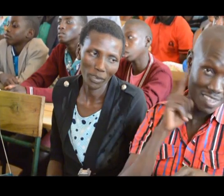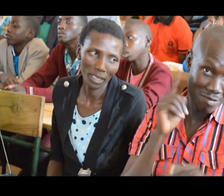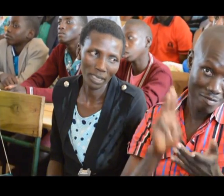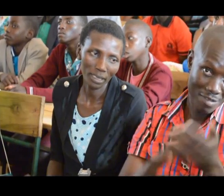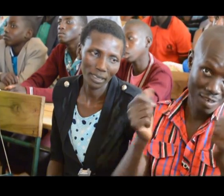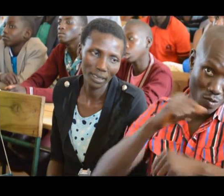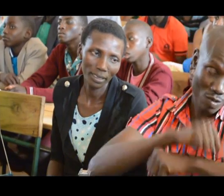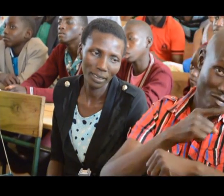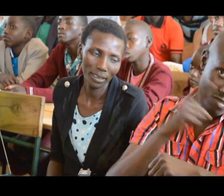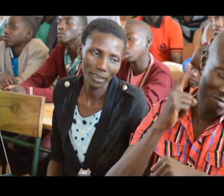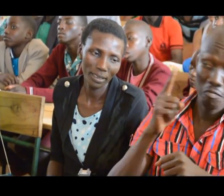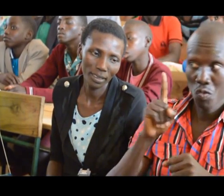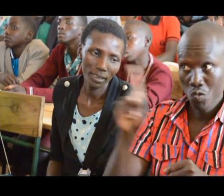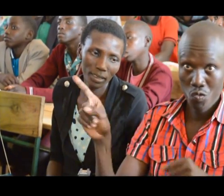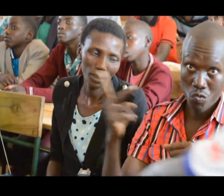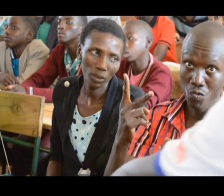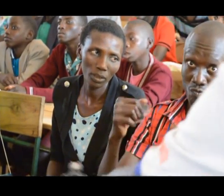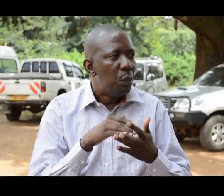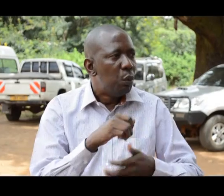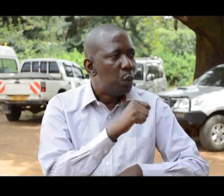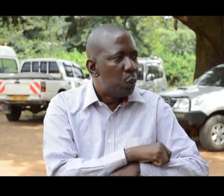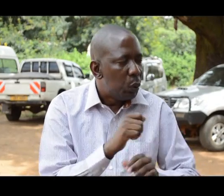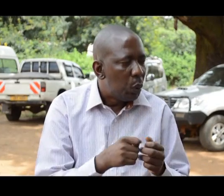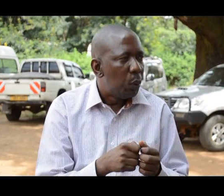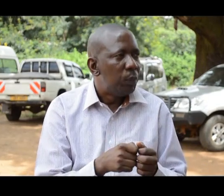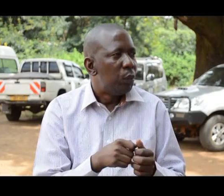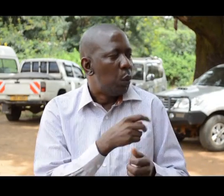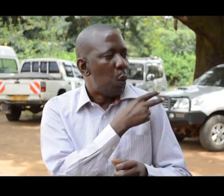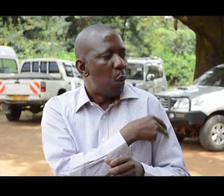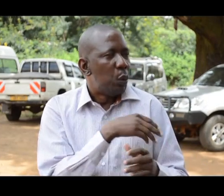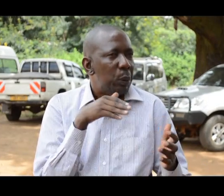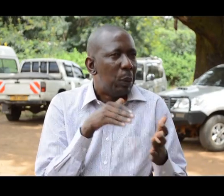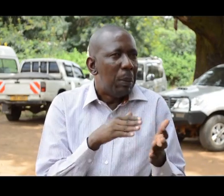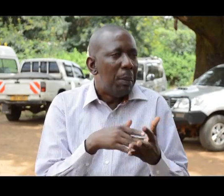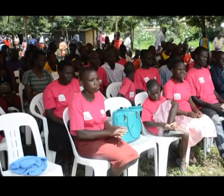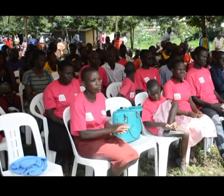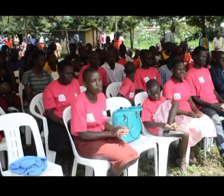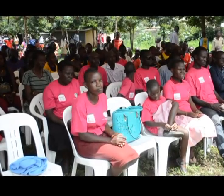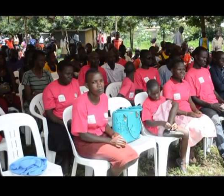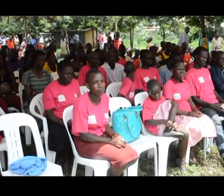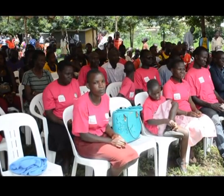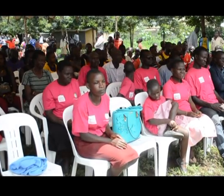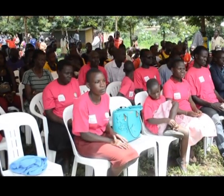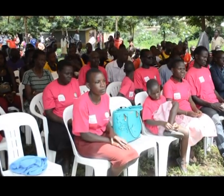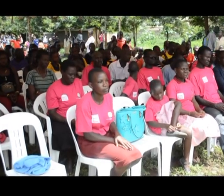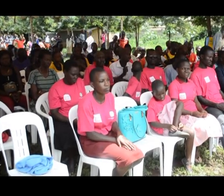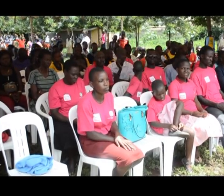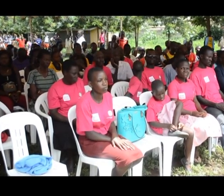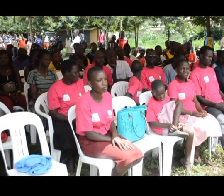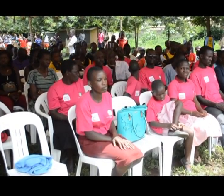access to your rights, you need to know how to demand their needs. Many of our members are raped, do not have access to health